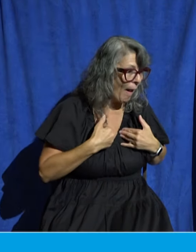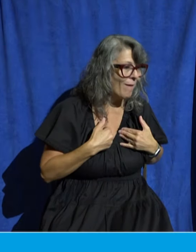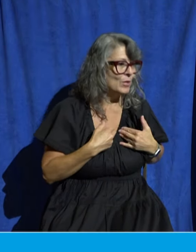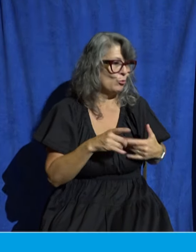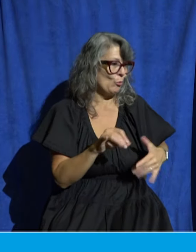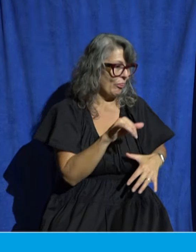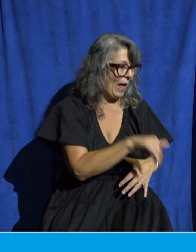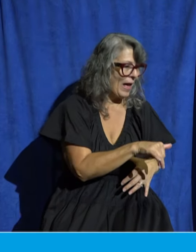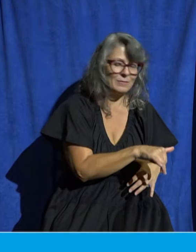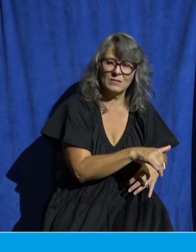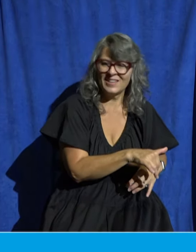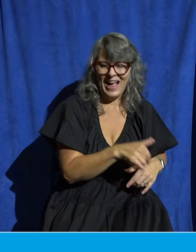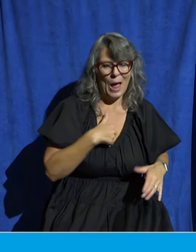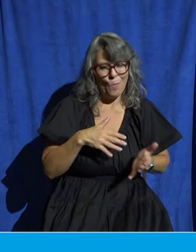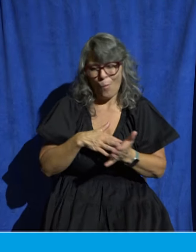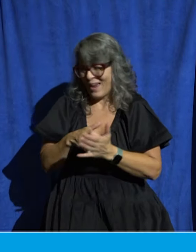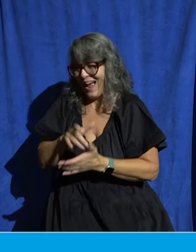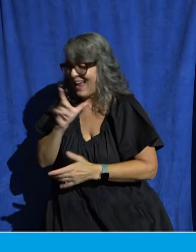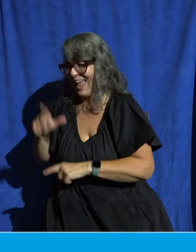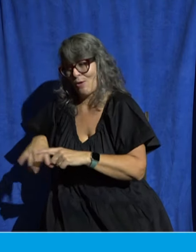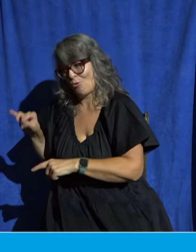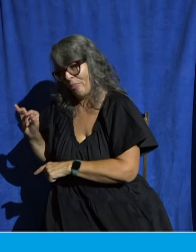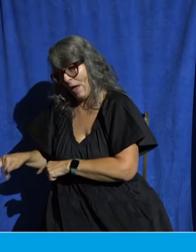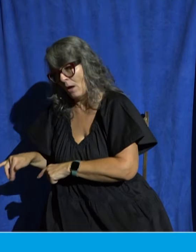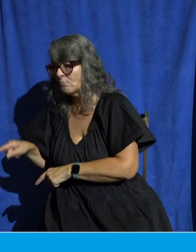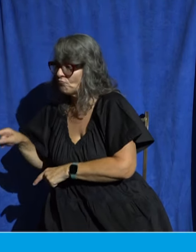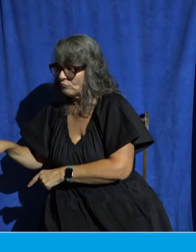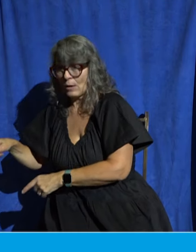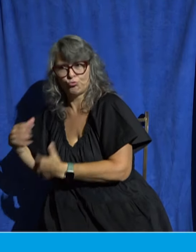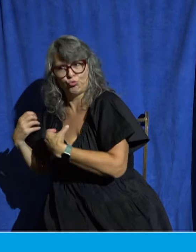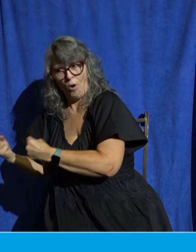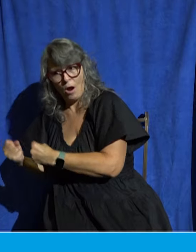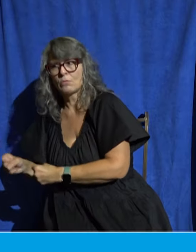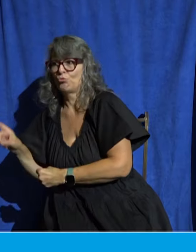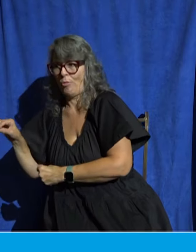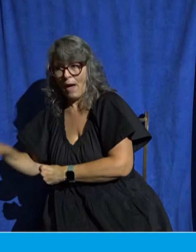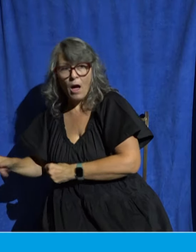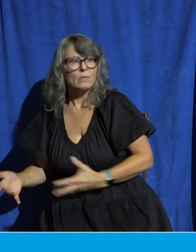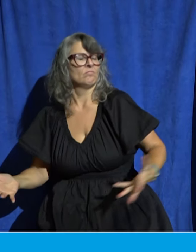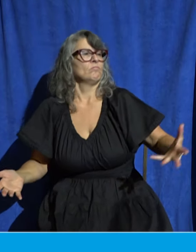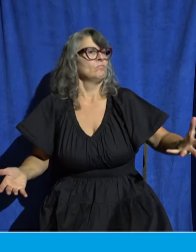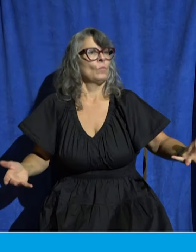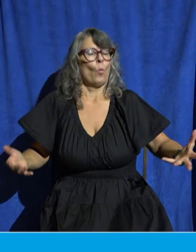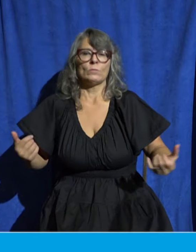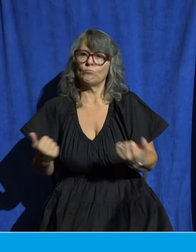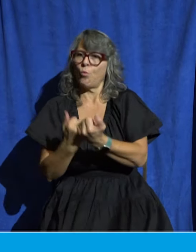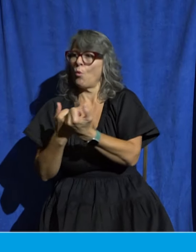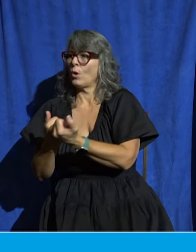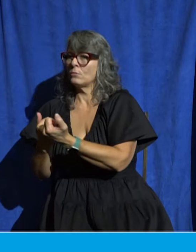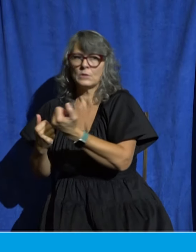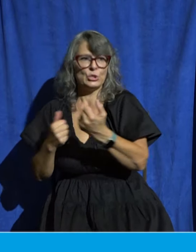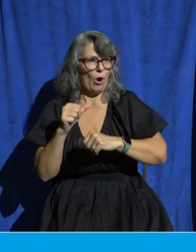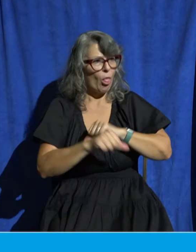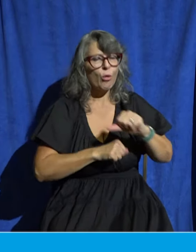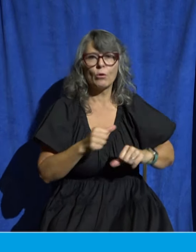gaps. It's God's way of reminding us that we are mutually dependent on others in the local church.